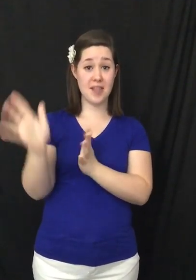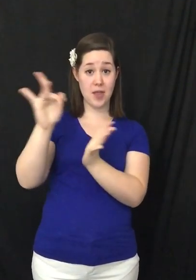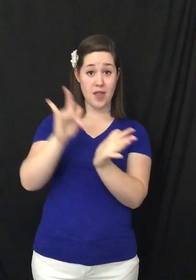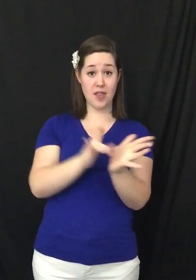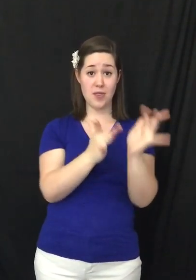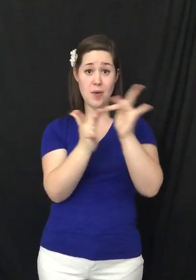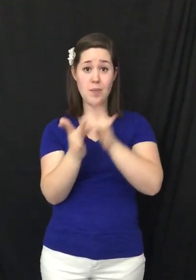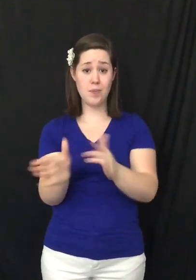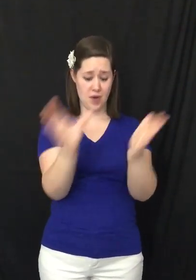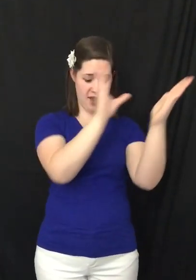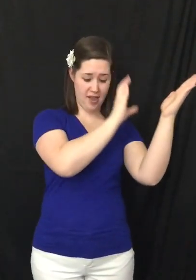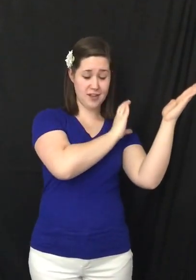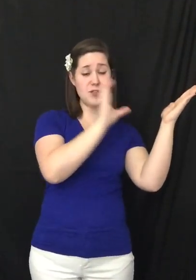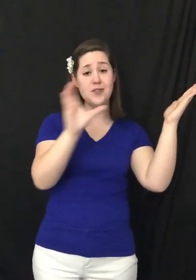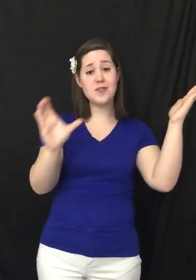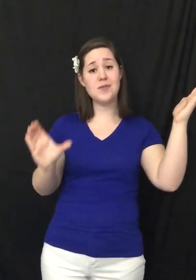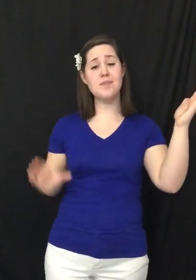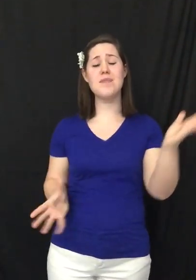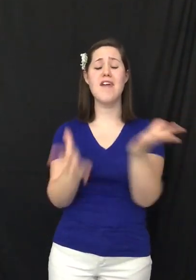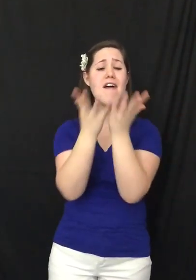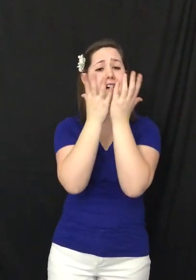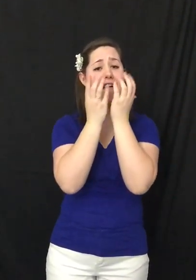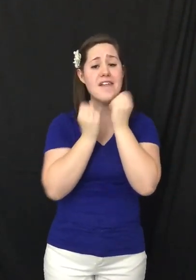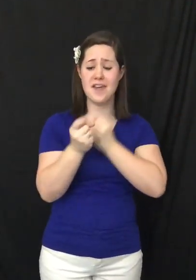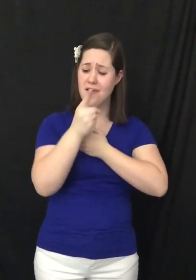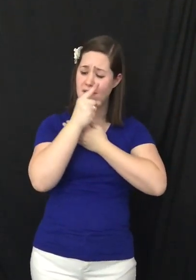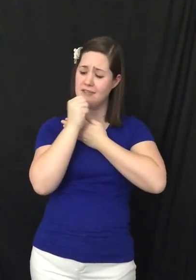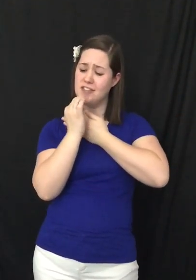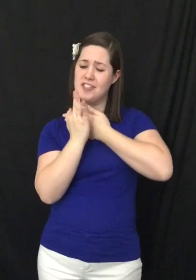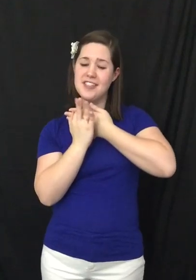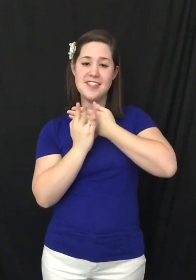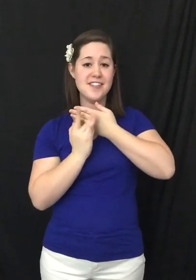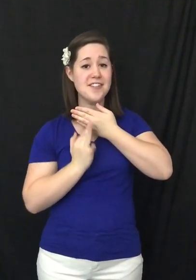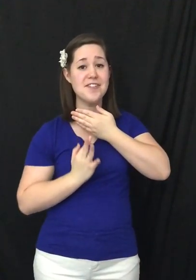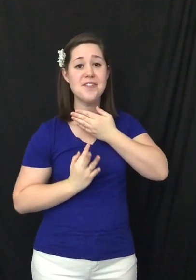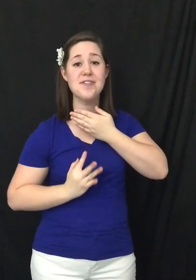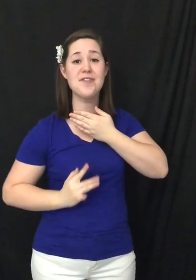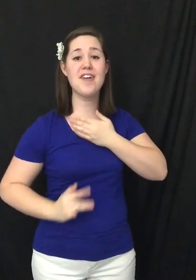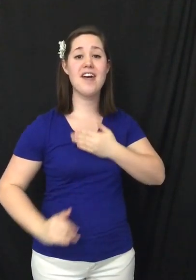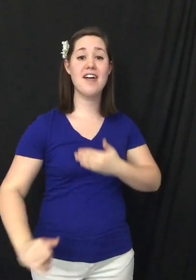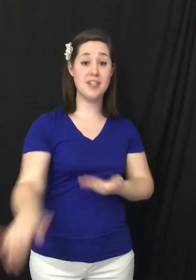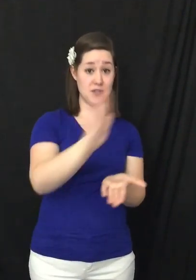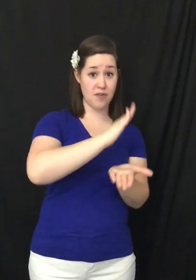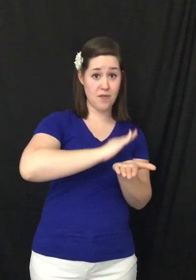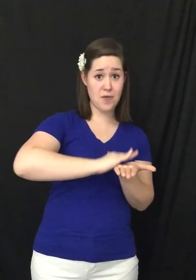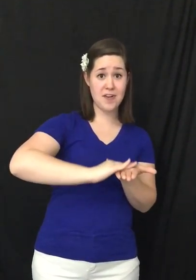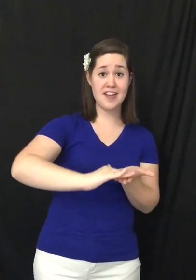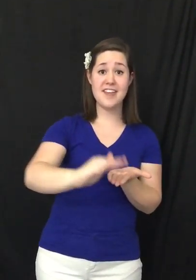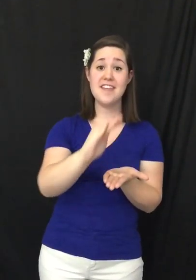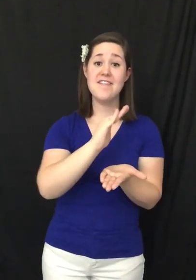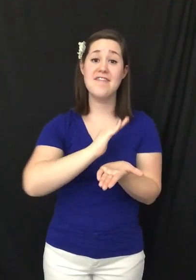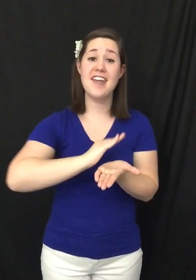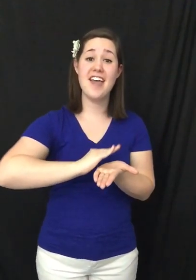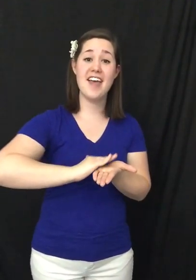the precious blood of Jesus Christ. Forgiveness